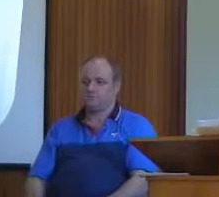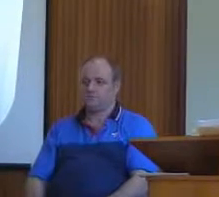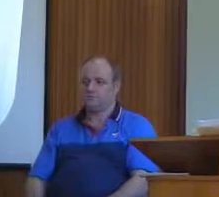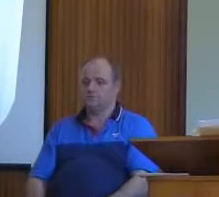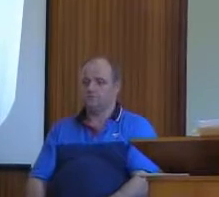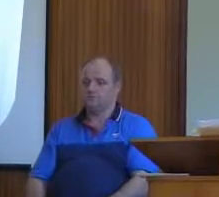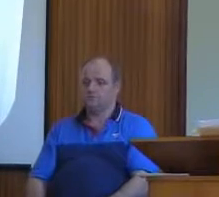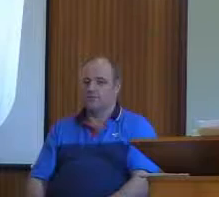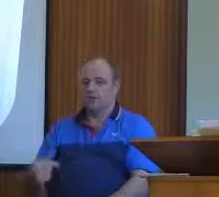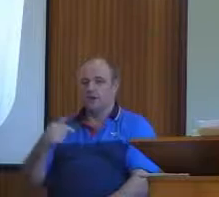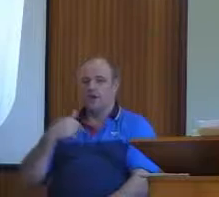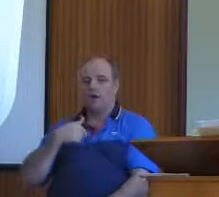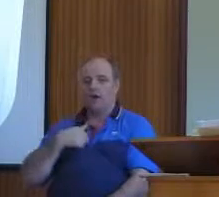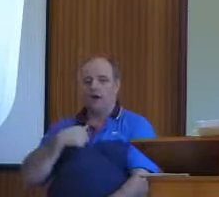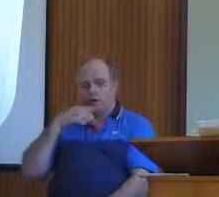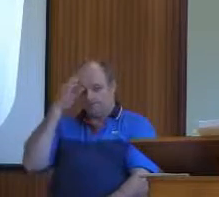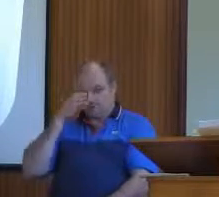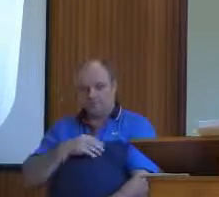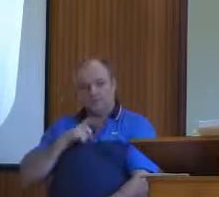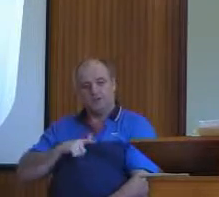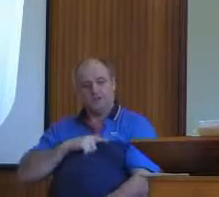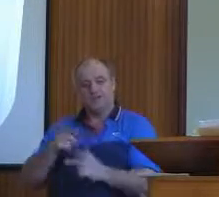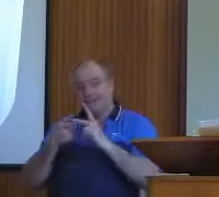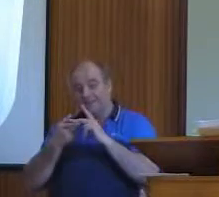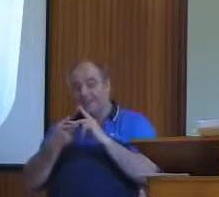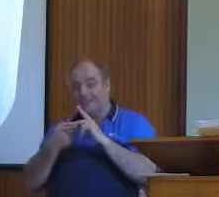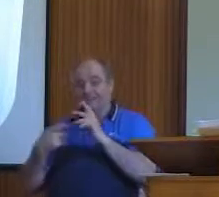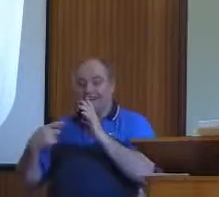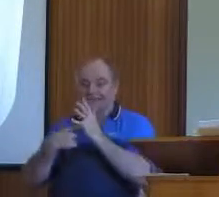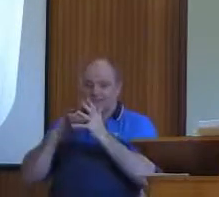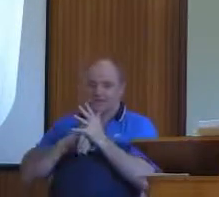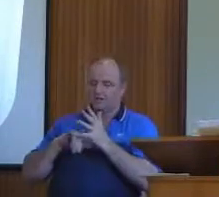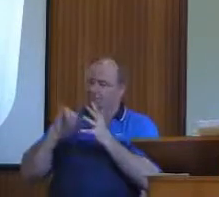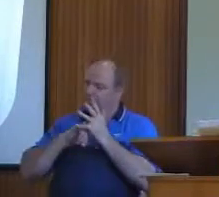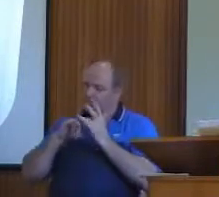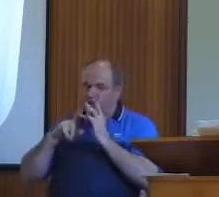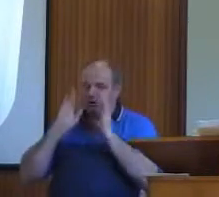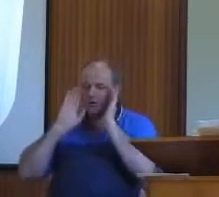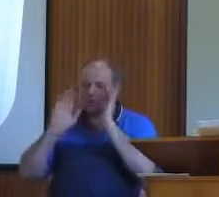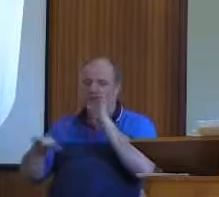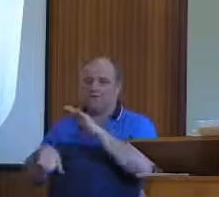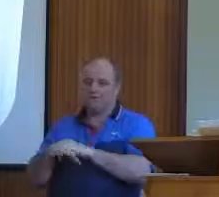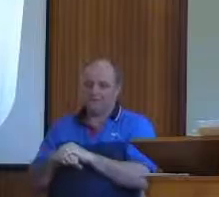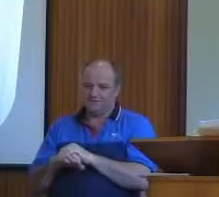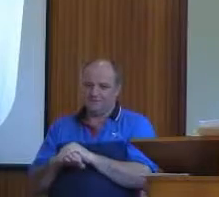Because it's so marvellous, that's why. And having chosen this marvellous way,